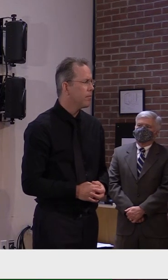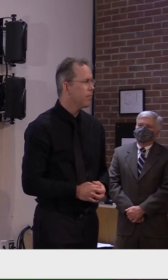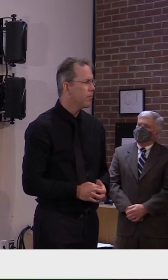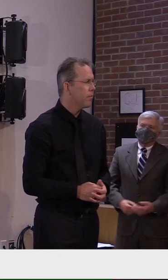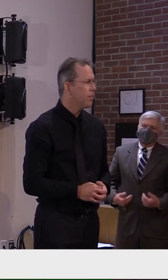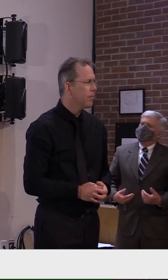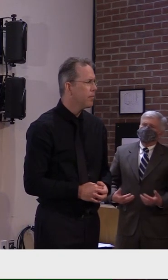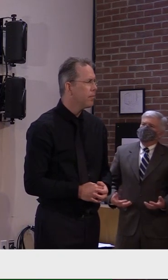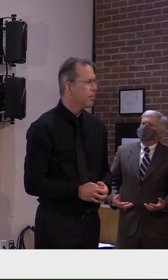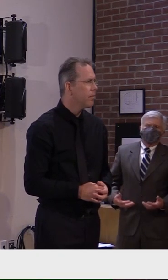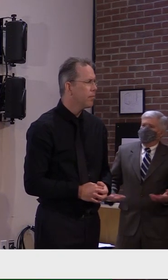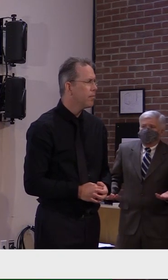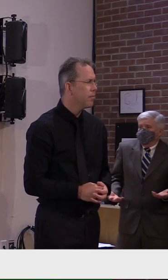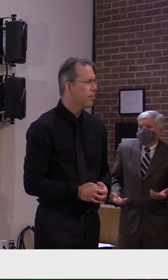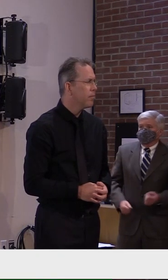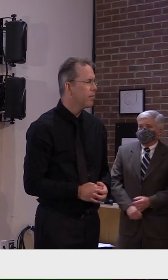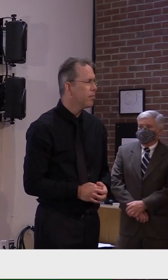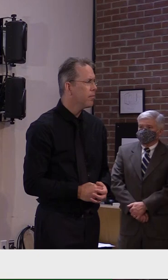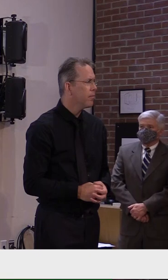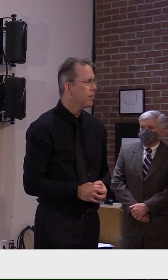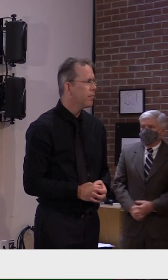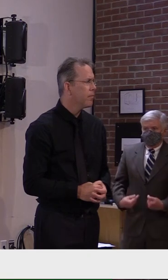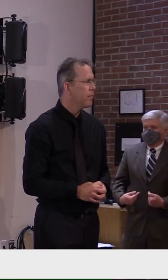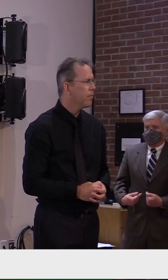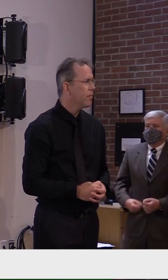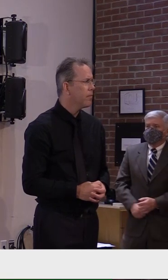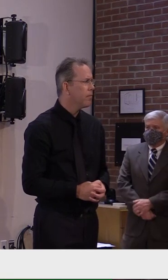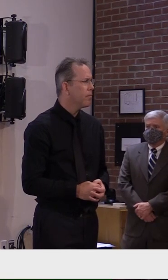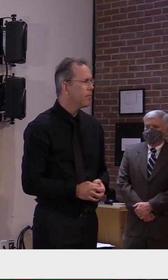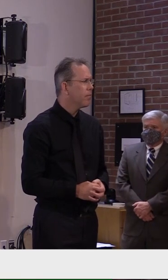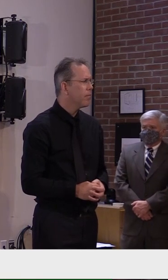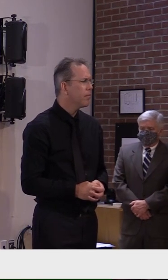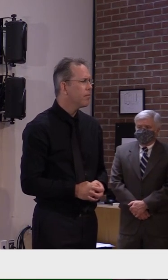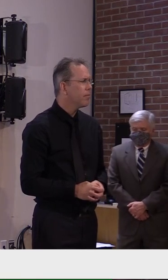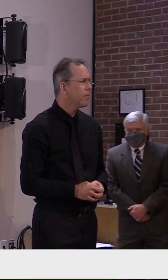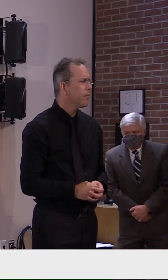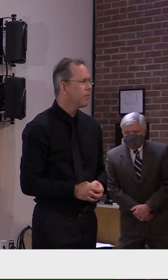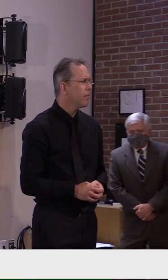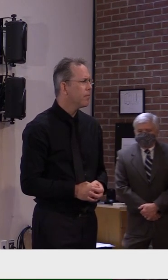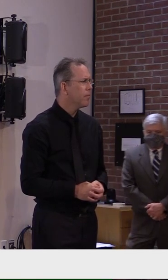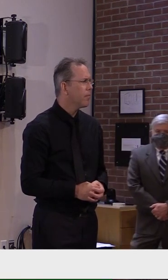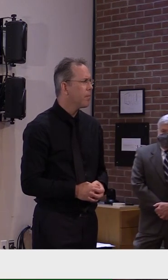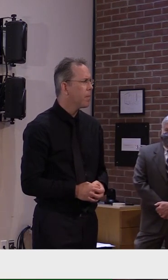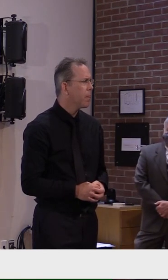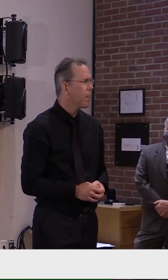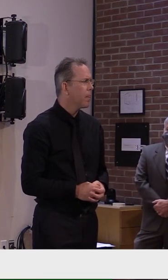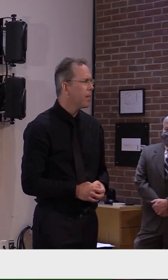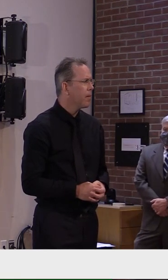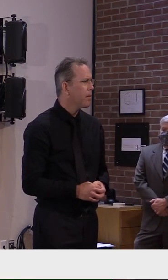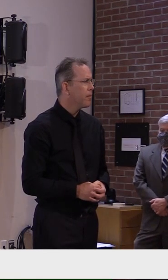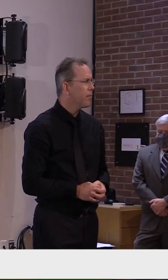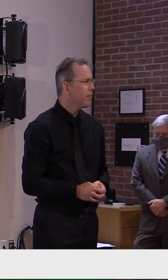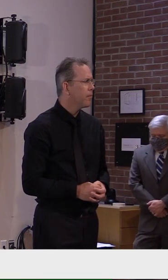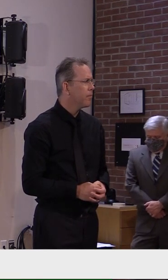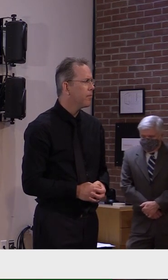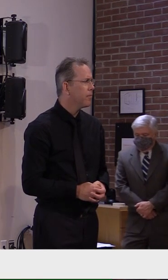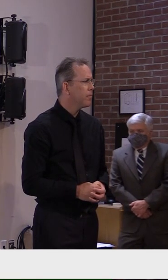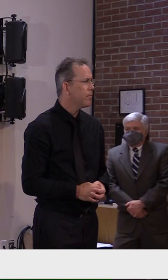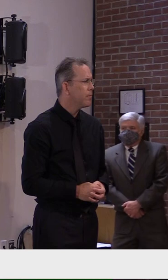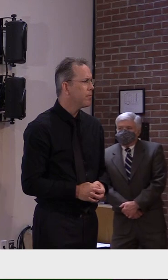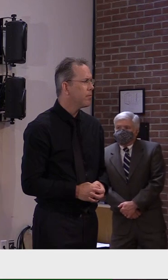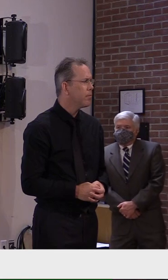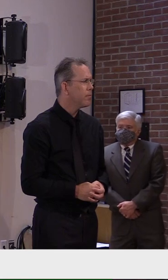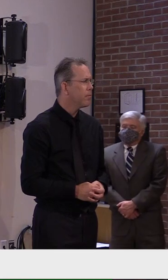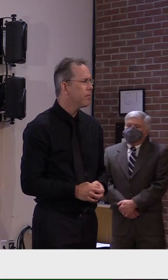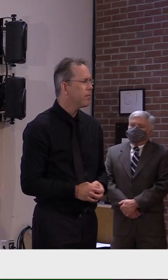other supermarkets in her area, um, don't offer curbside, uh, pickup,